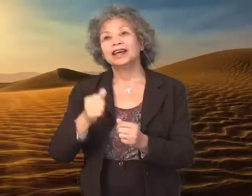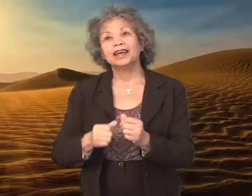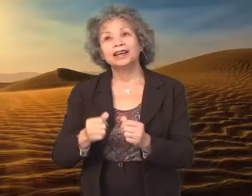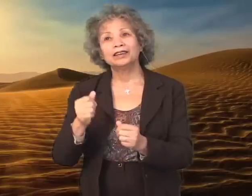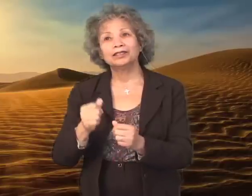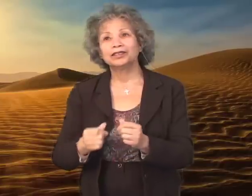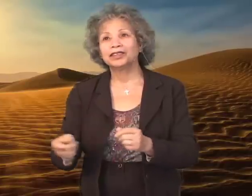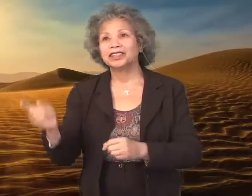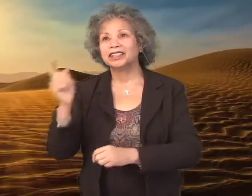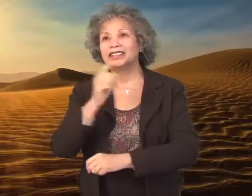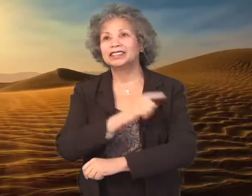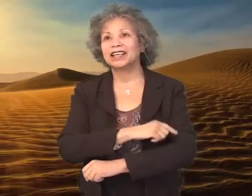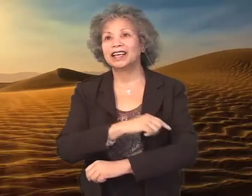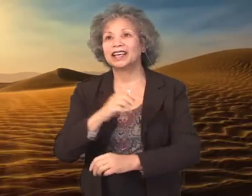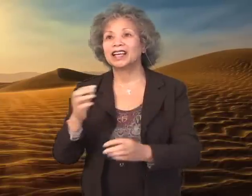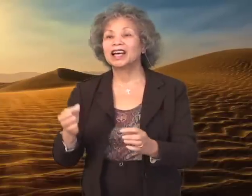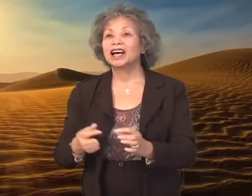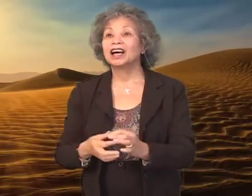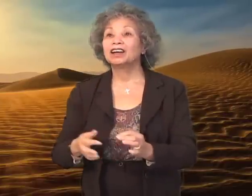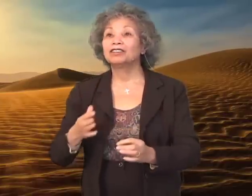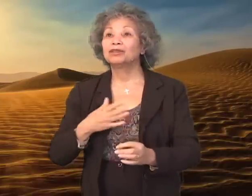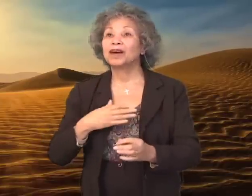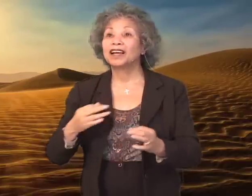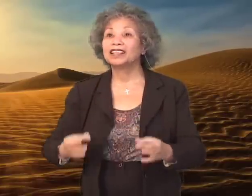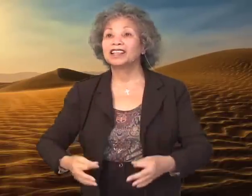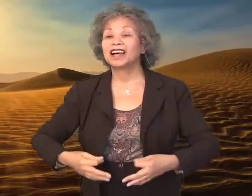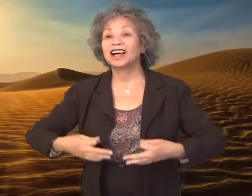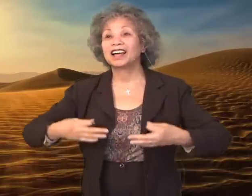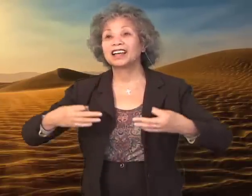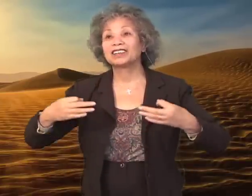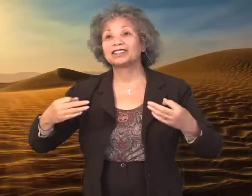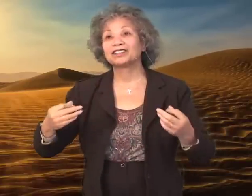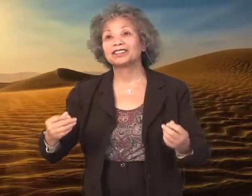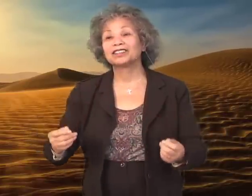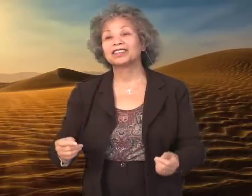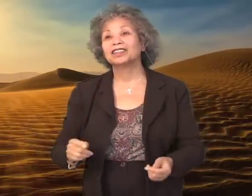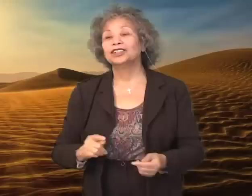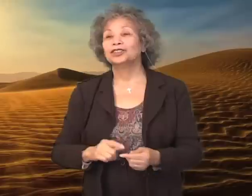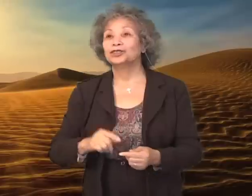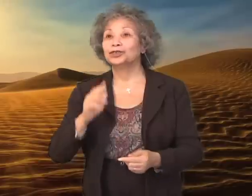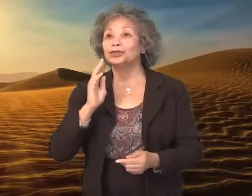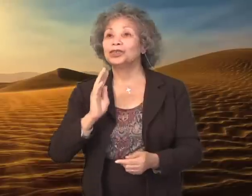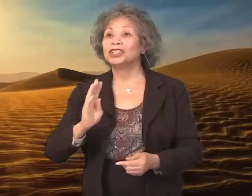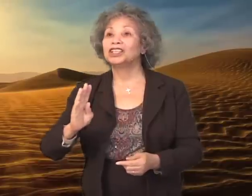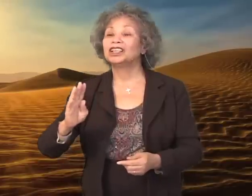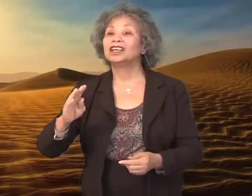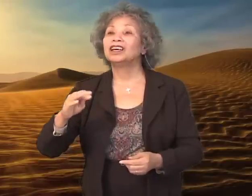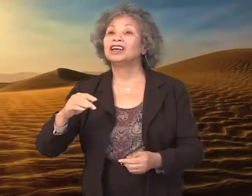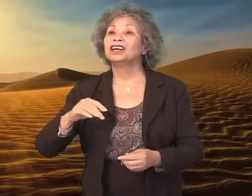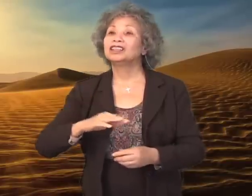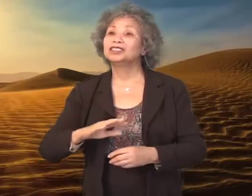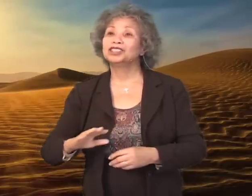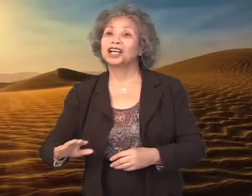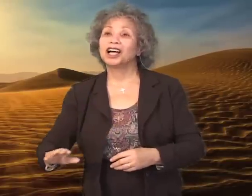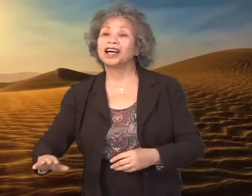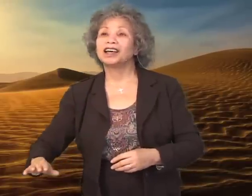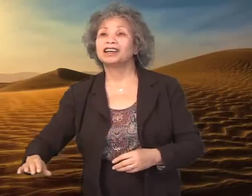every day of my life. To be a child,